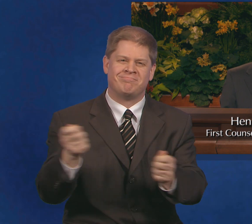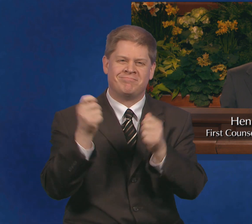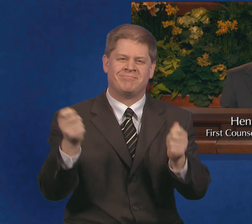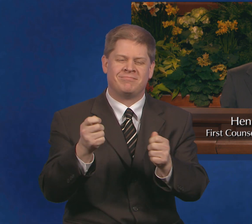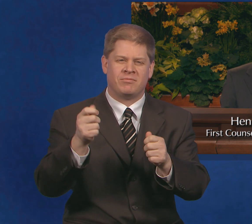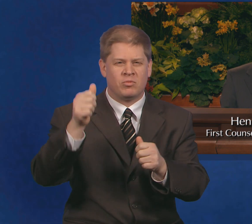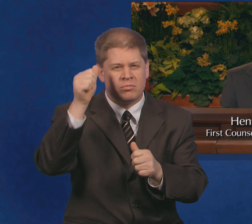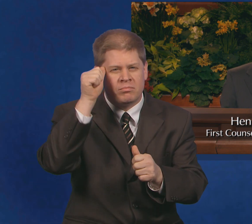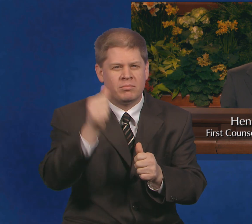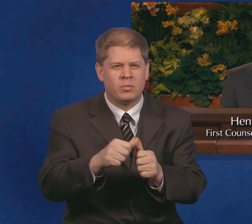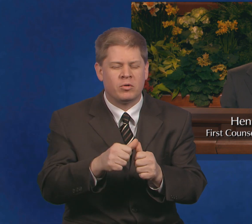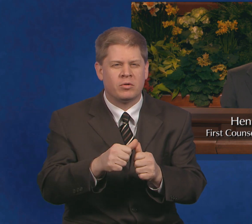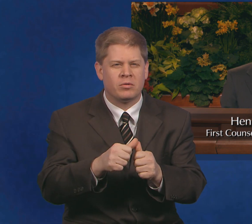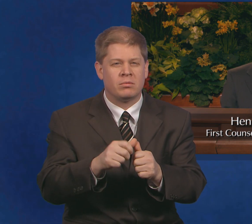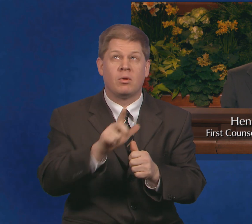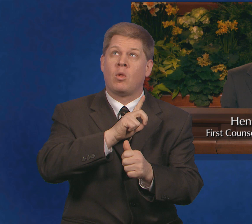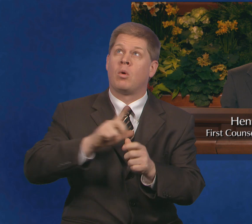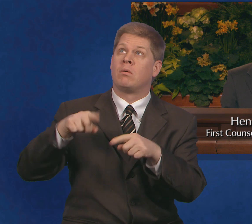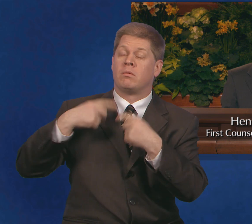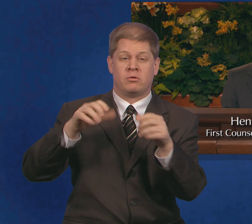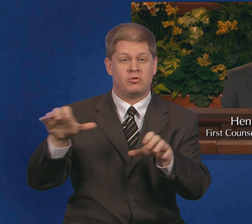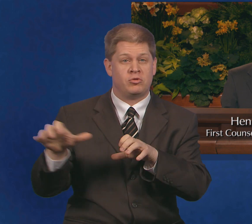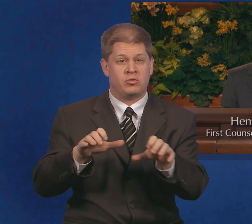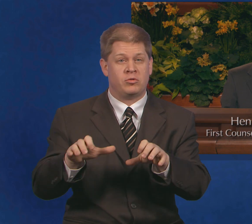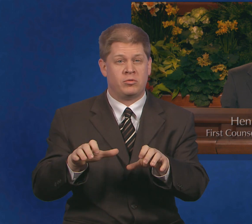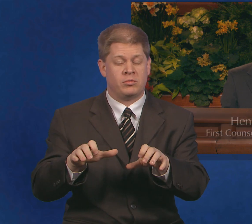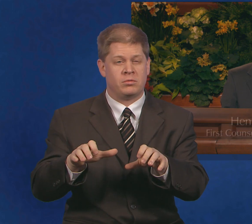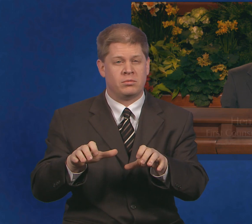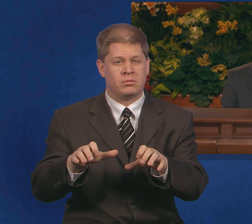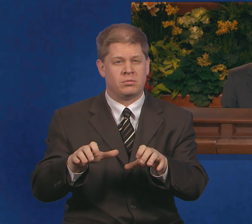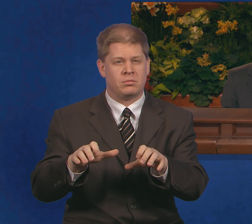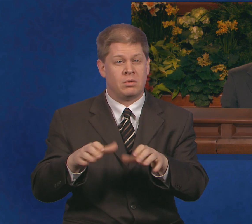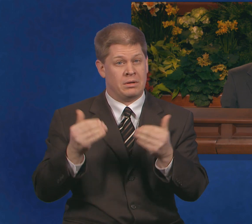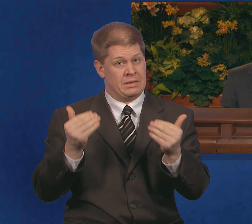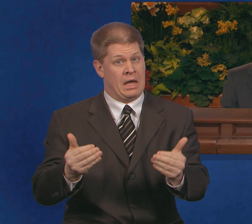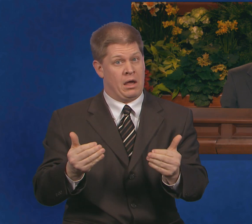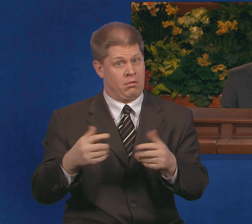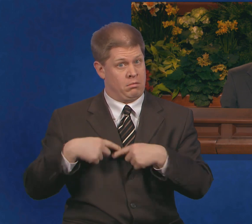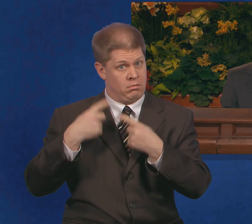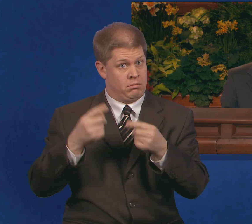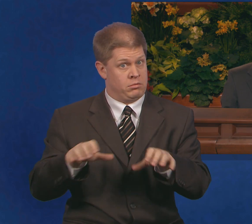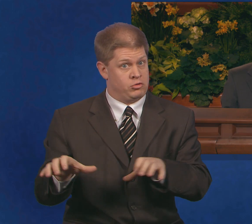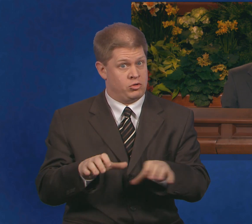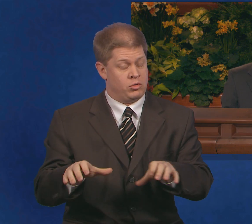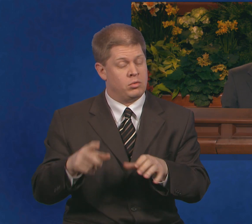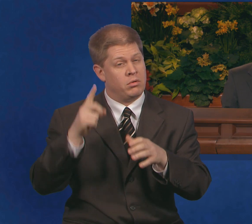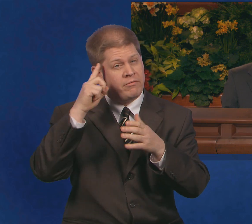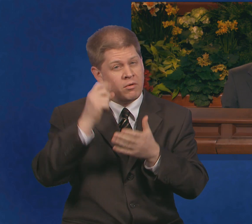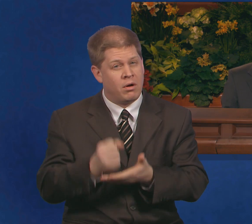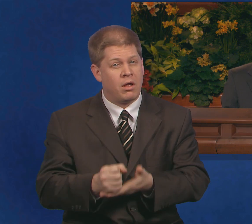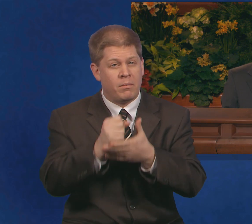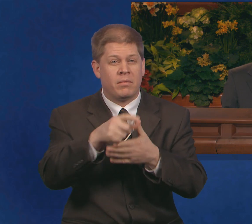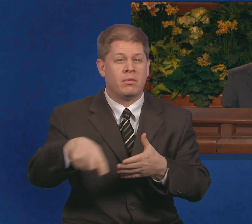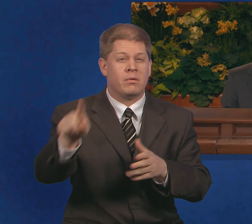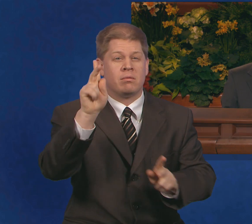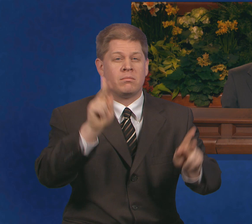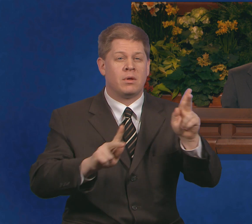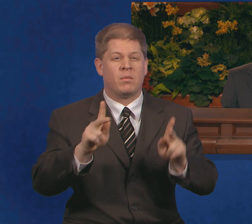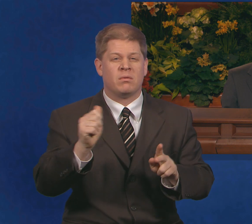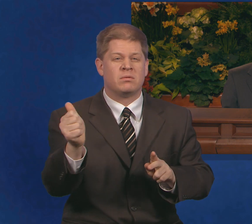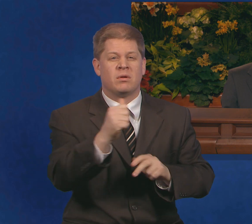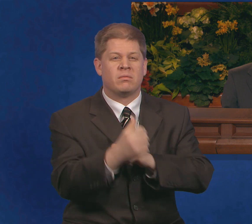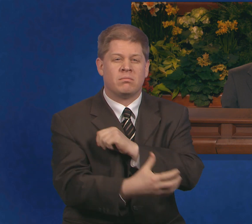celebrate what the Lord has done and is doing to serve the poor